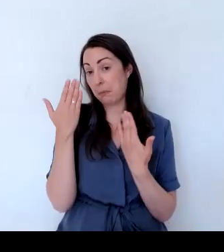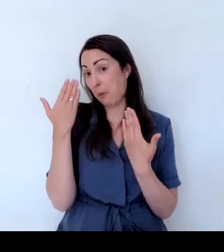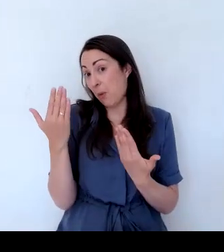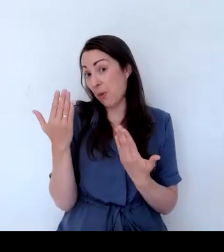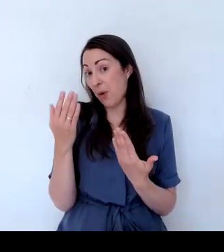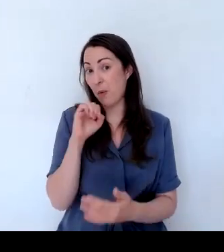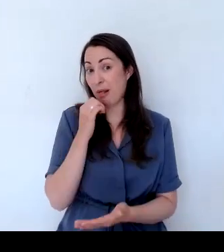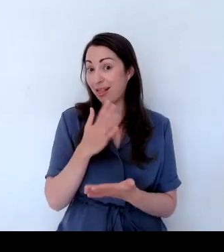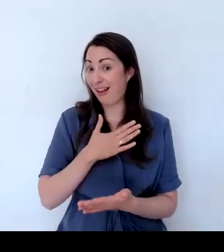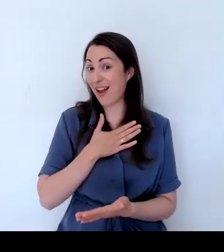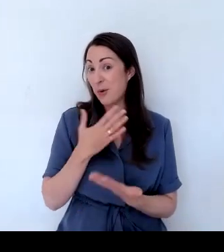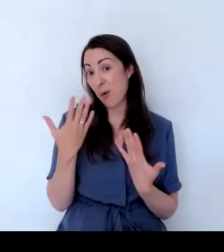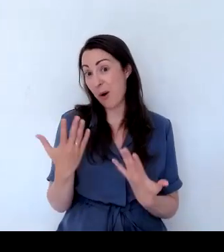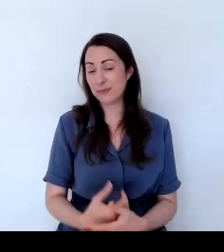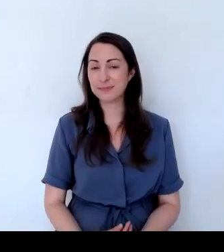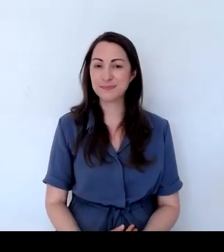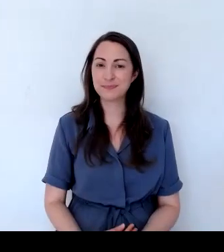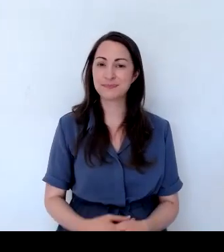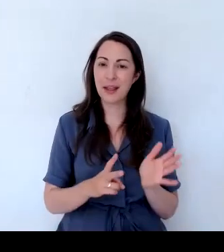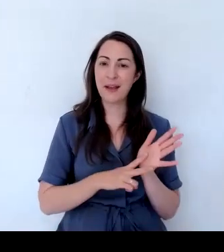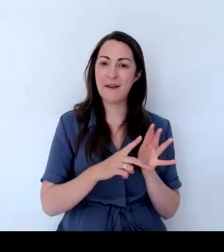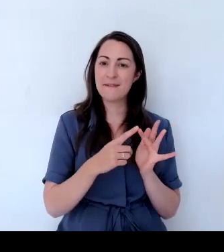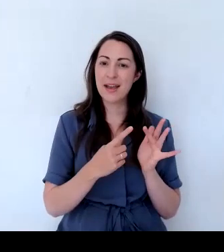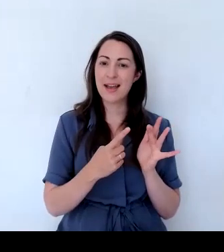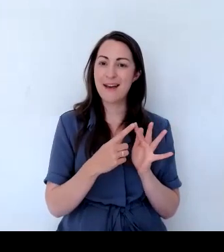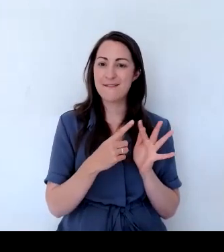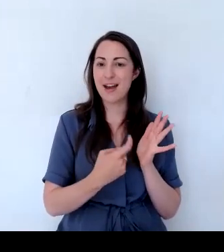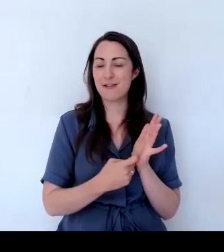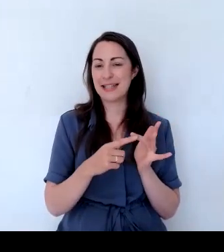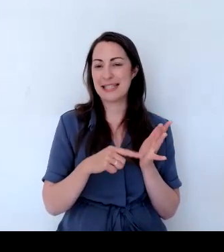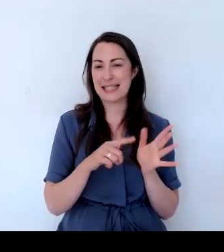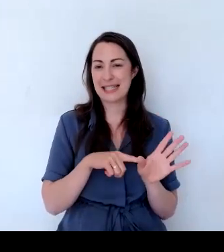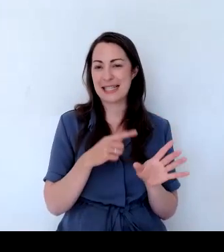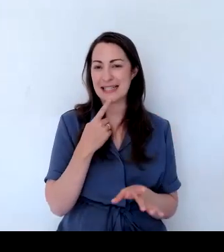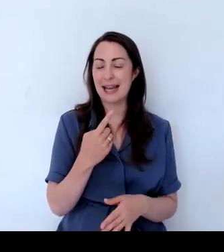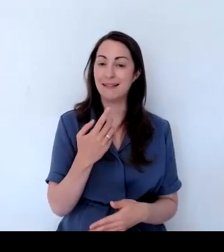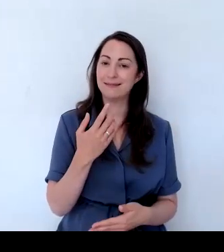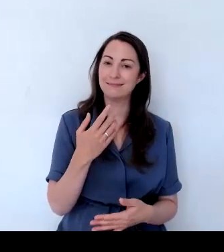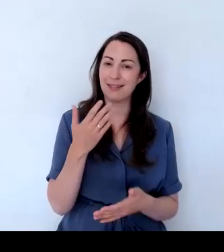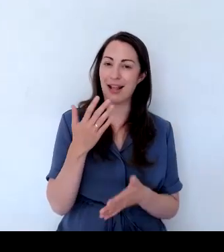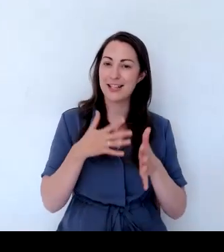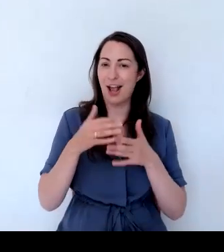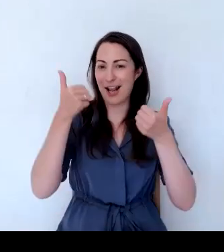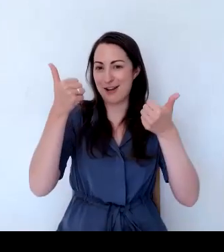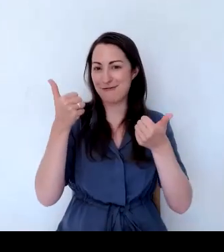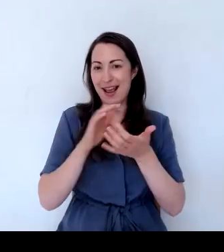Thanks, Helen. There she says, brilliant signing, Holly, especially the long Latin names. You did really well.